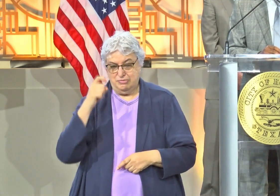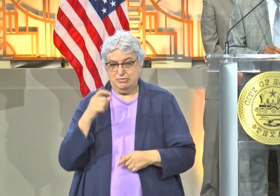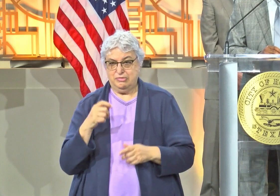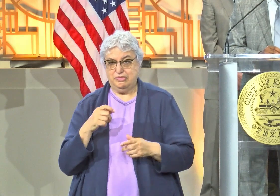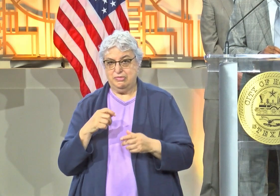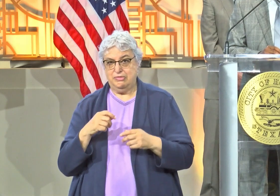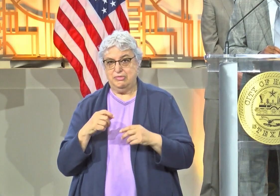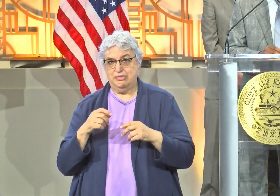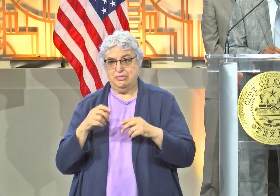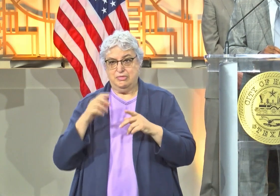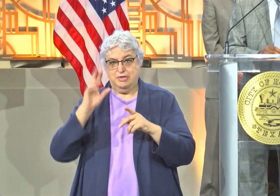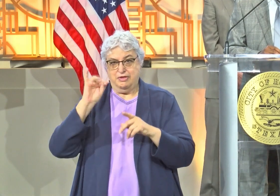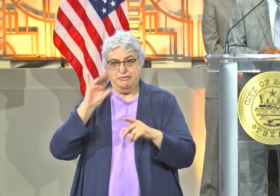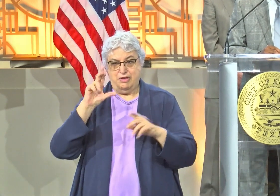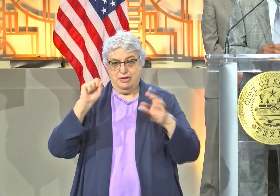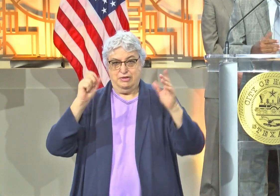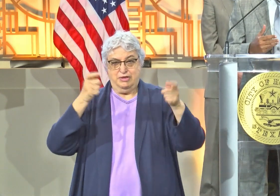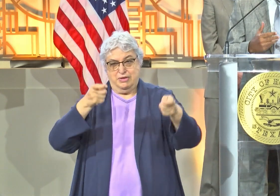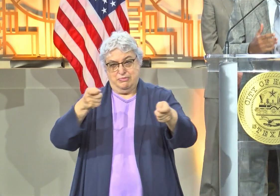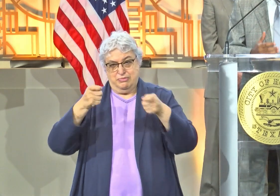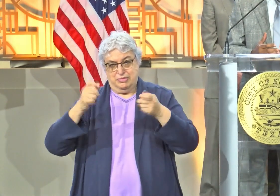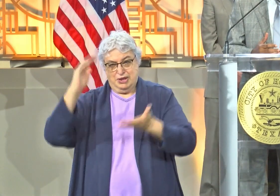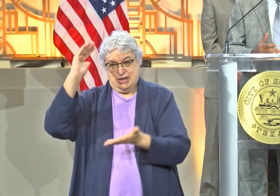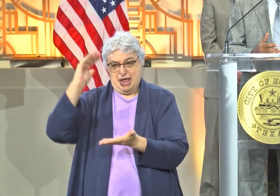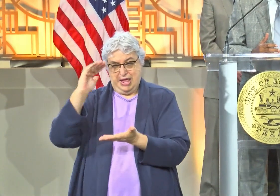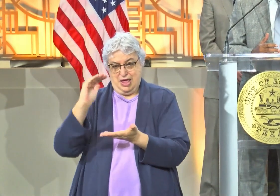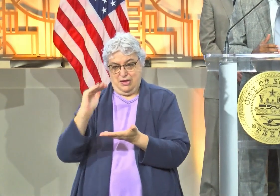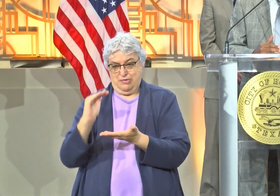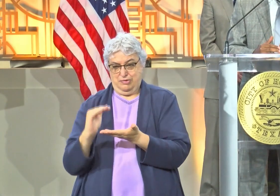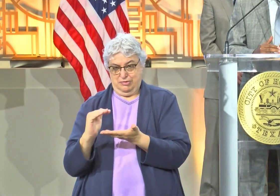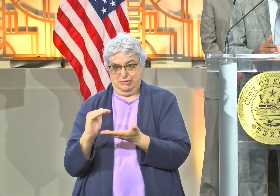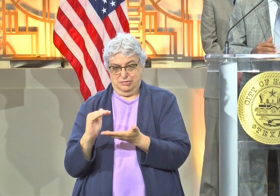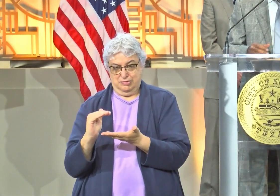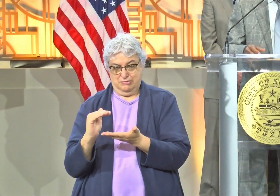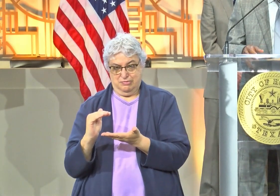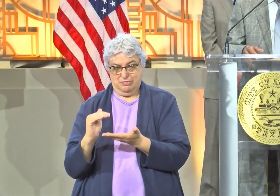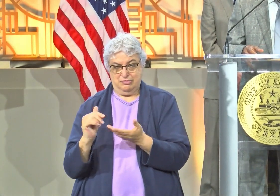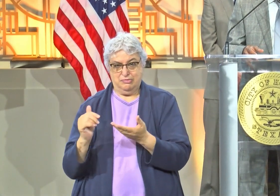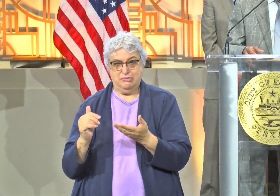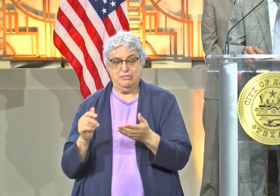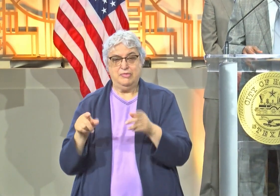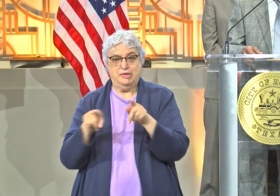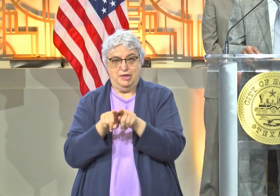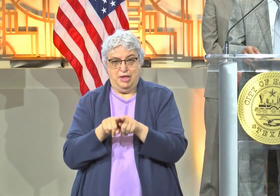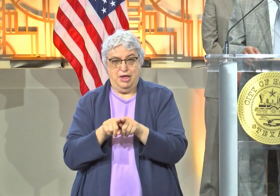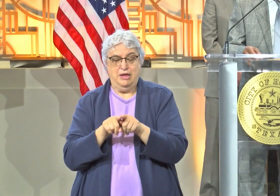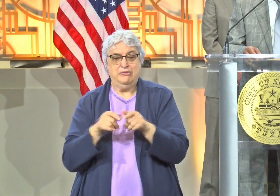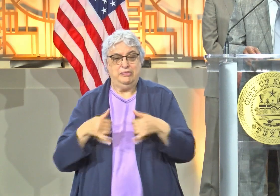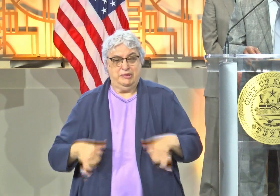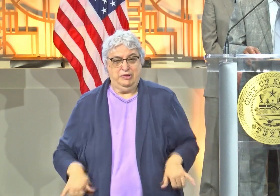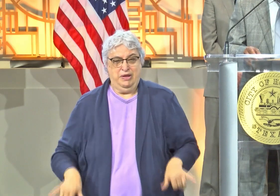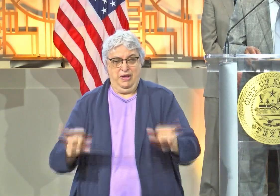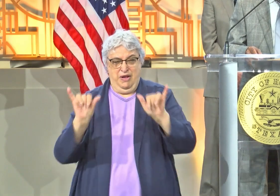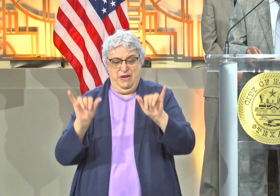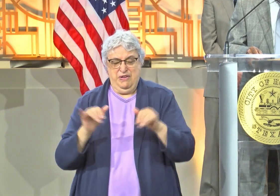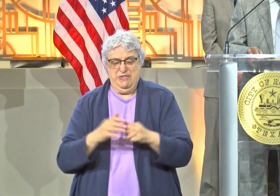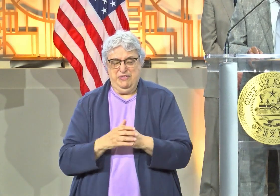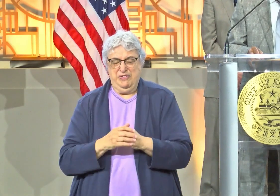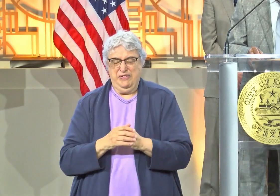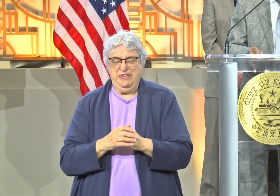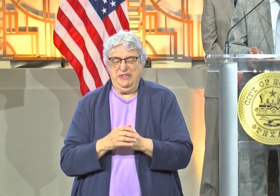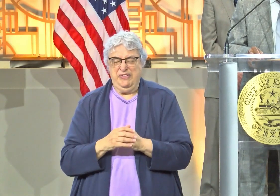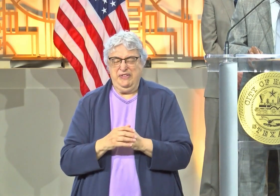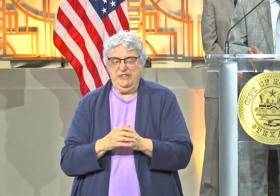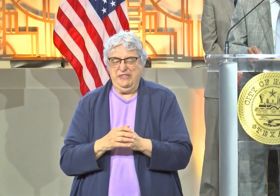bring this virus back under some degree of control are the same things we need to do as we move forward